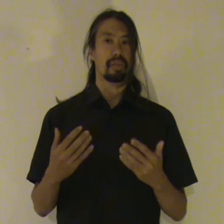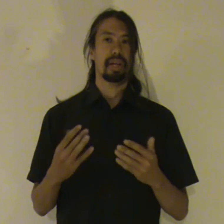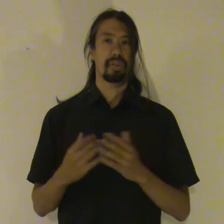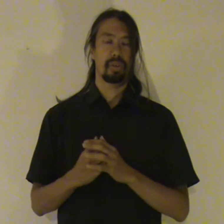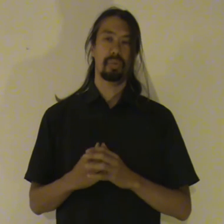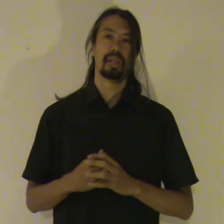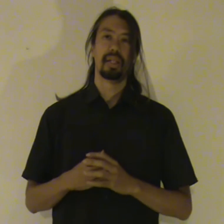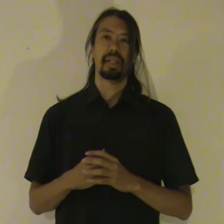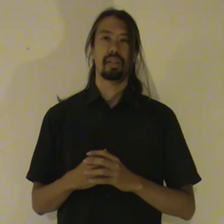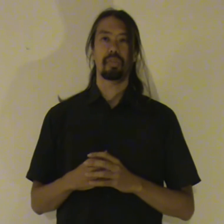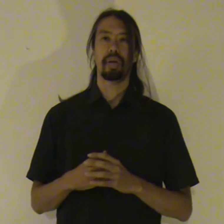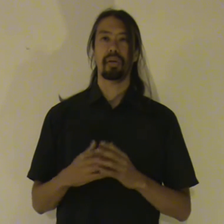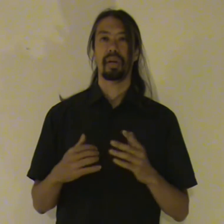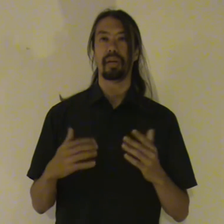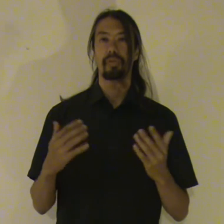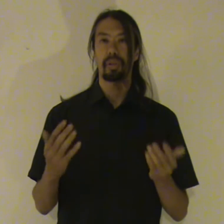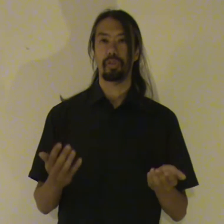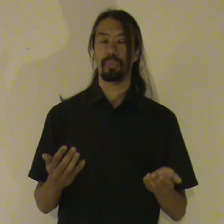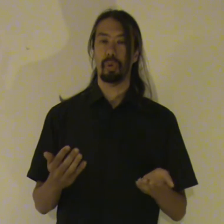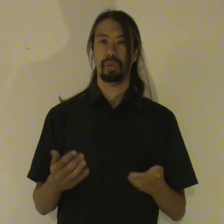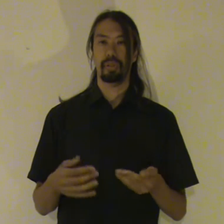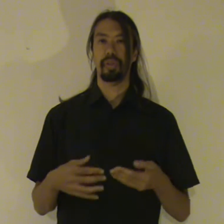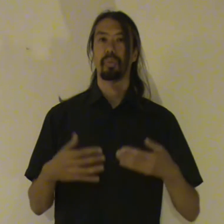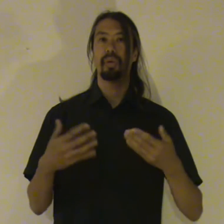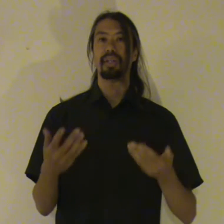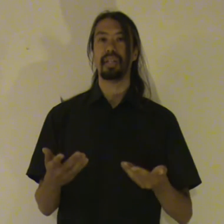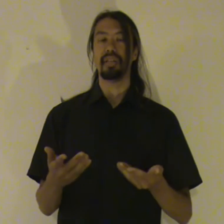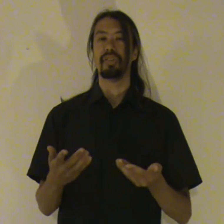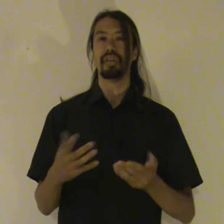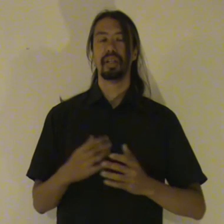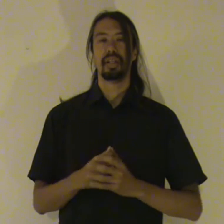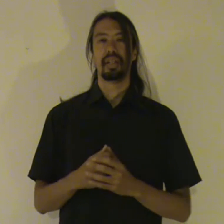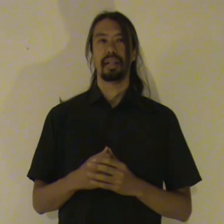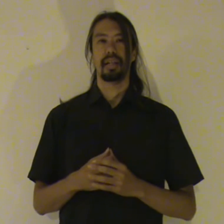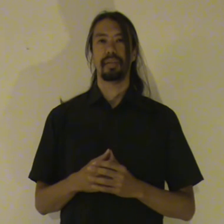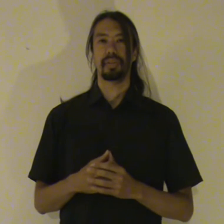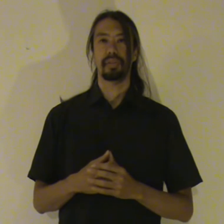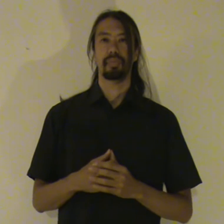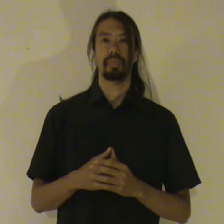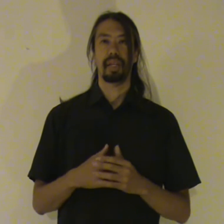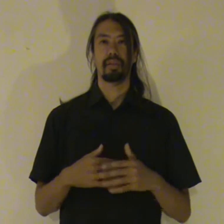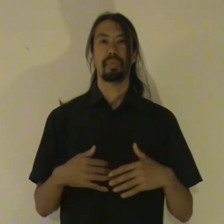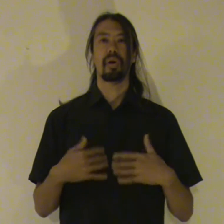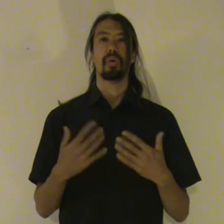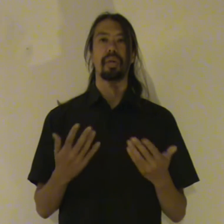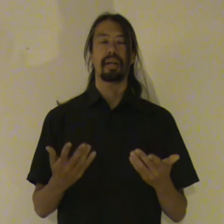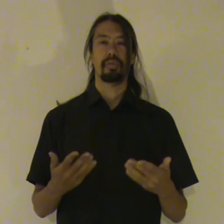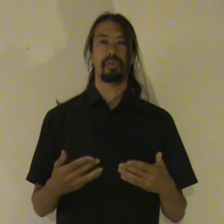try to do. Is to make your client feel supported. Feel more at ease. And let them know that everything